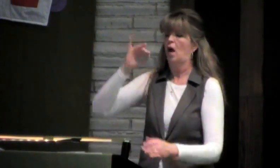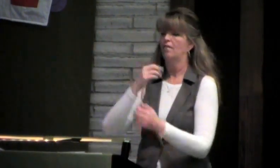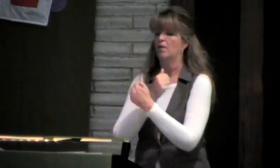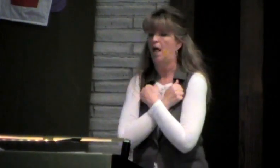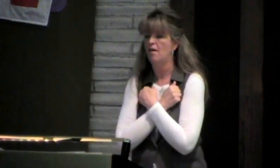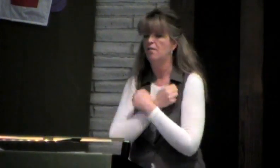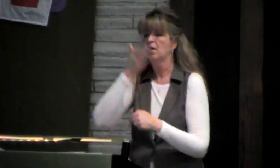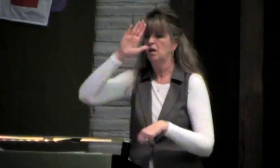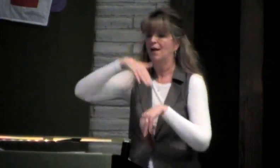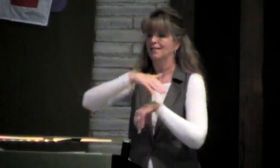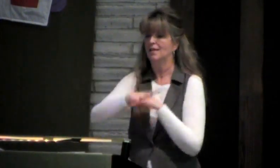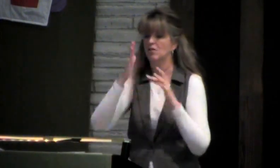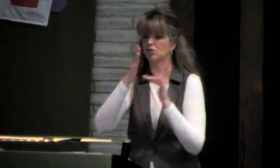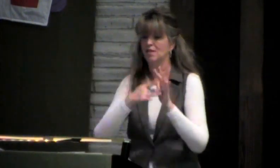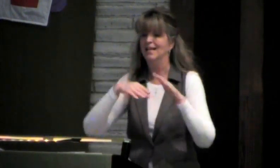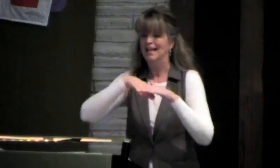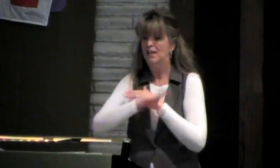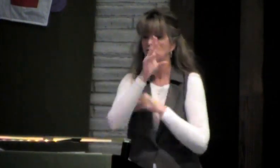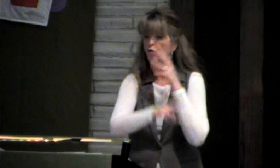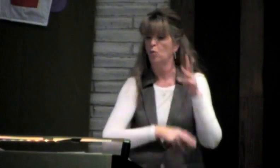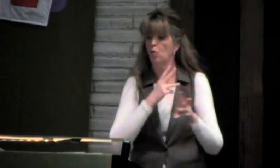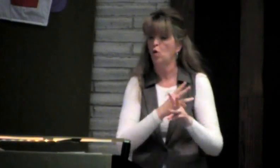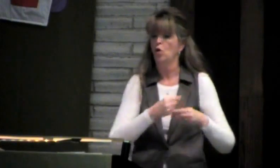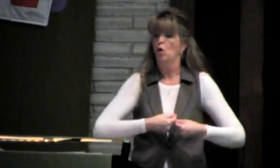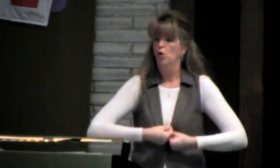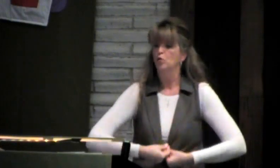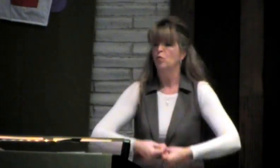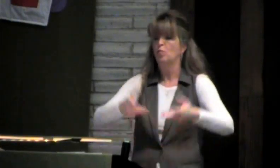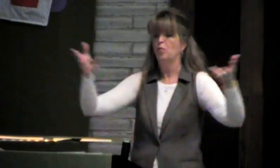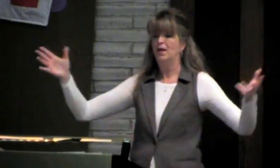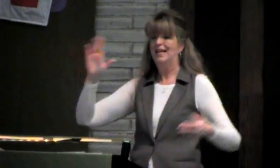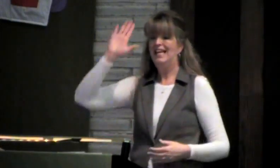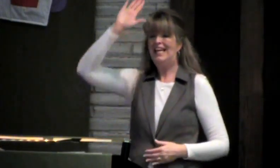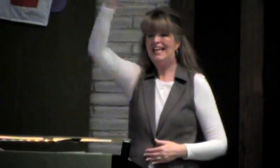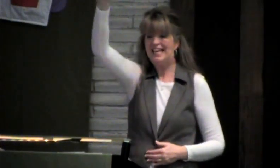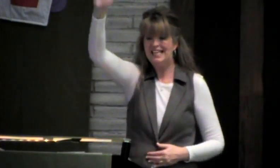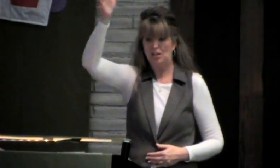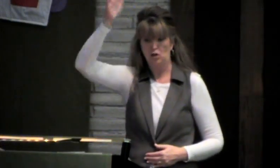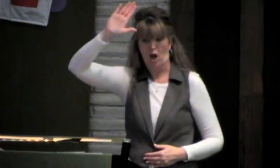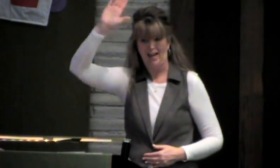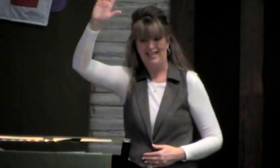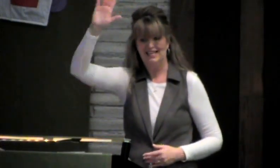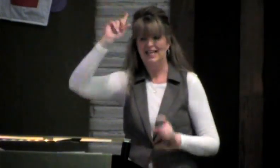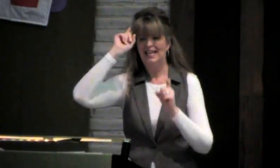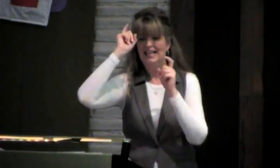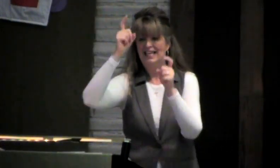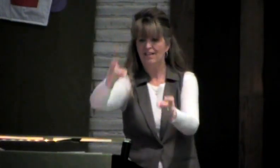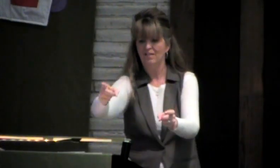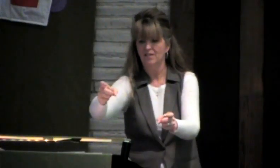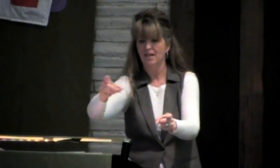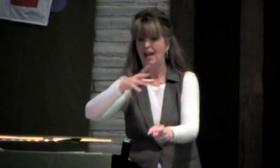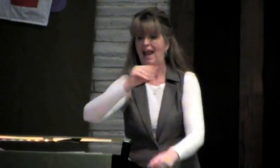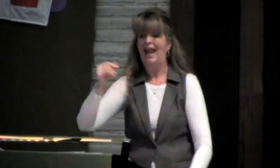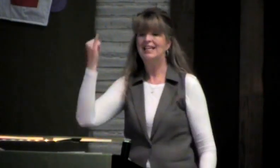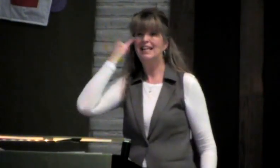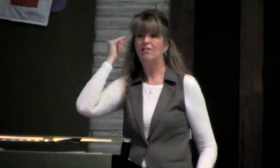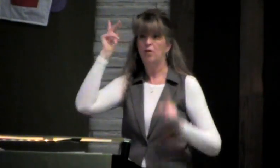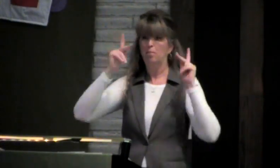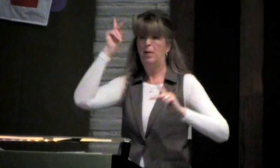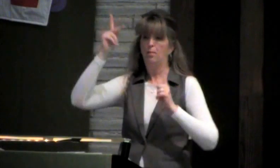Our decision determines which consequence we want. Because God sent his son Jesus into the world